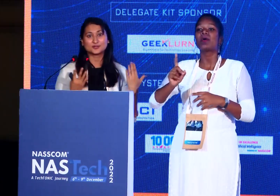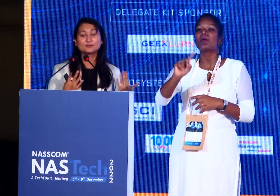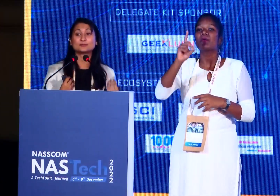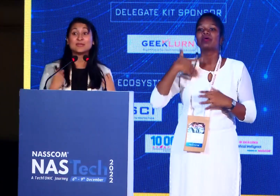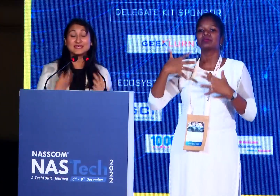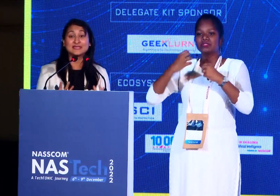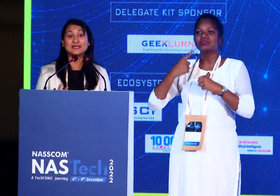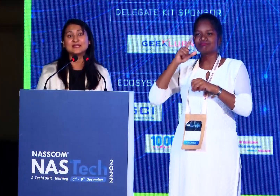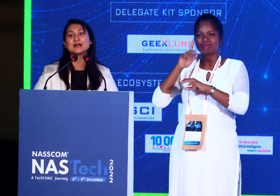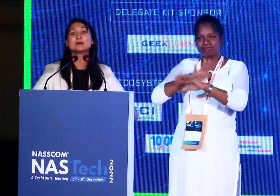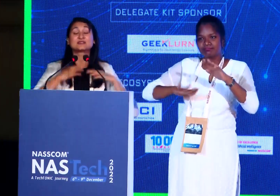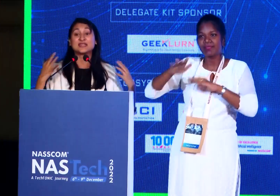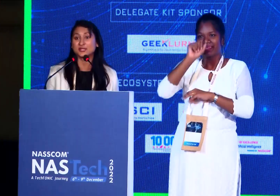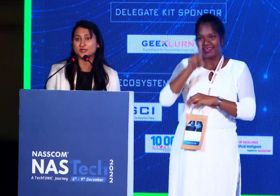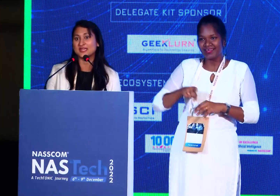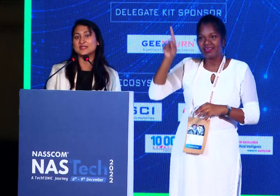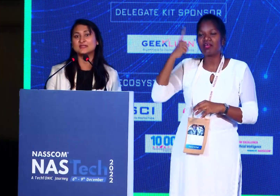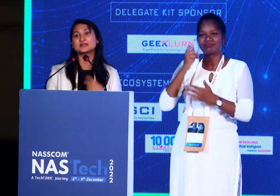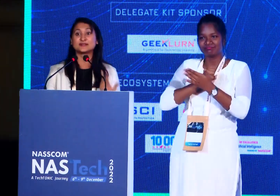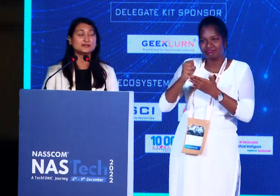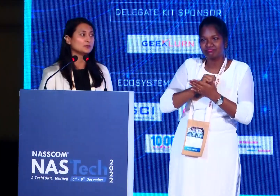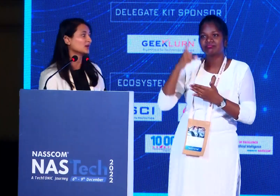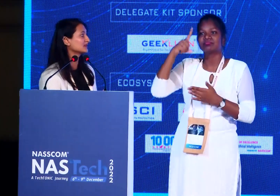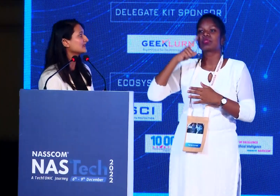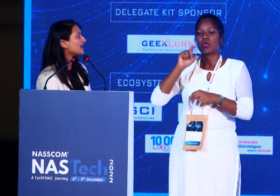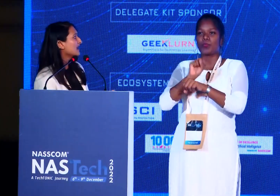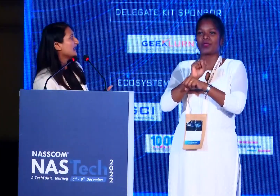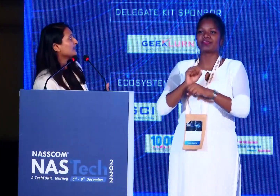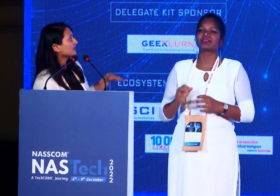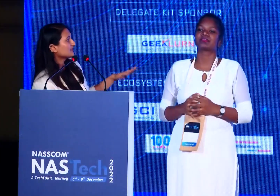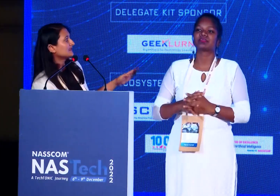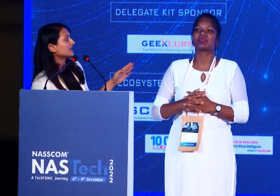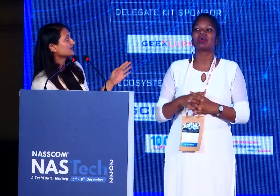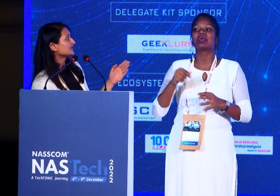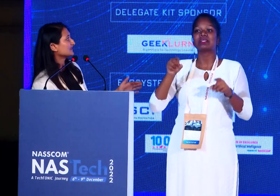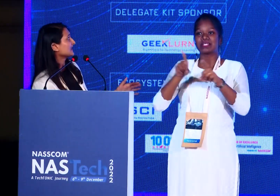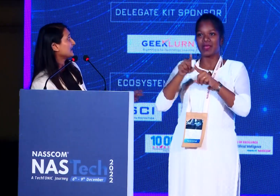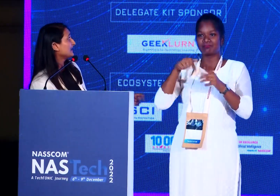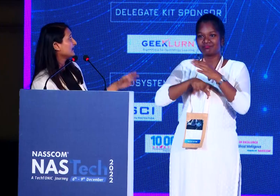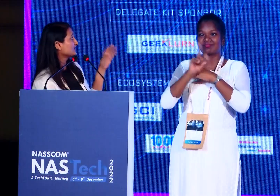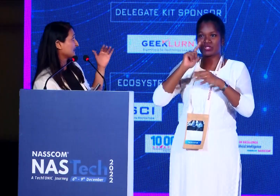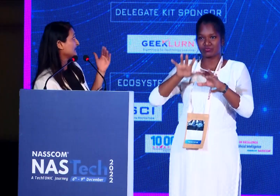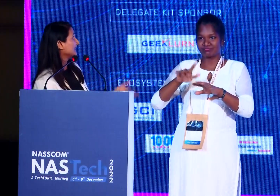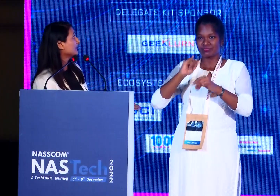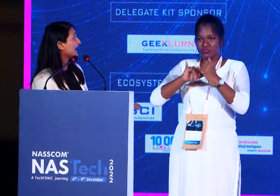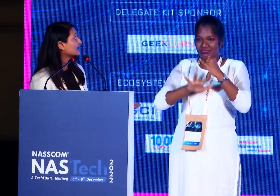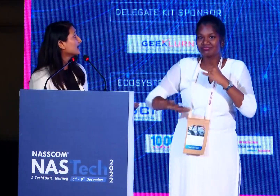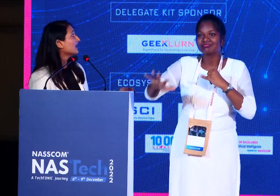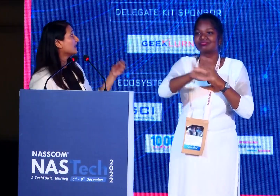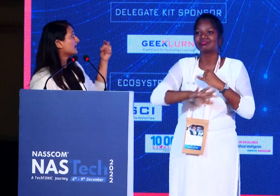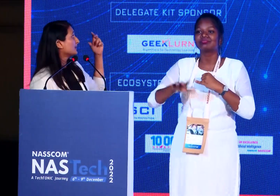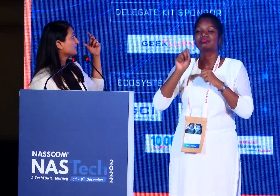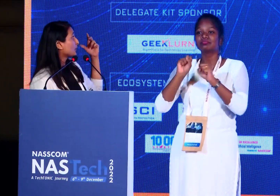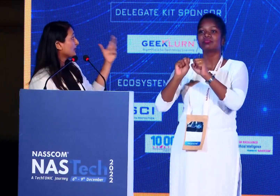you know, making in India, training your AI here really works. And of course, in terms of society, societal impact,